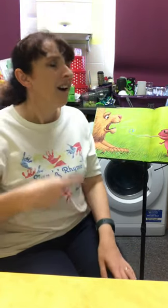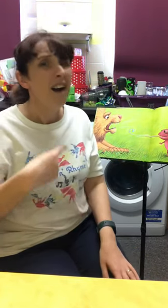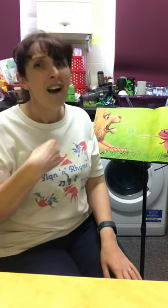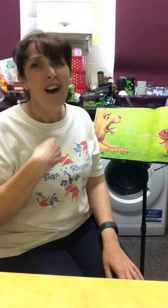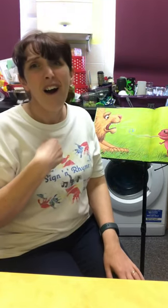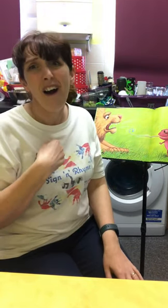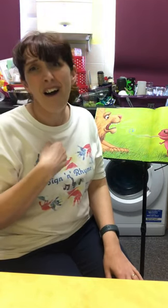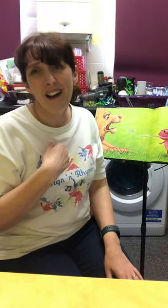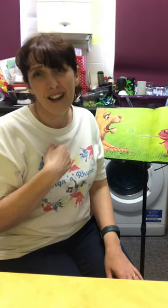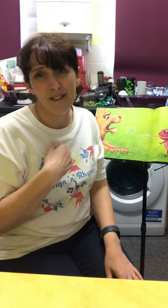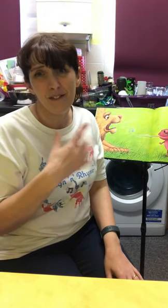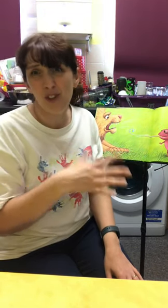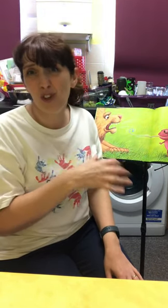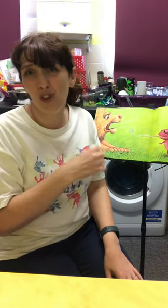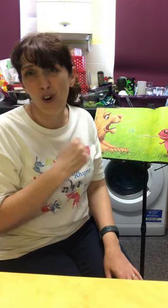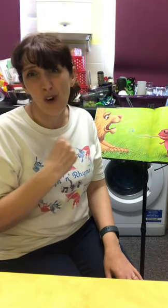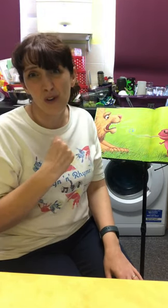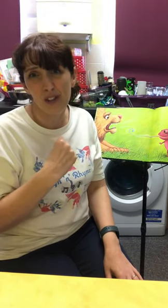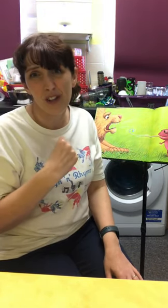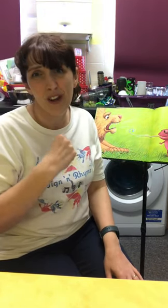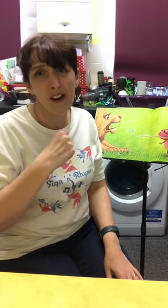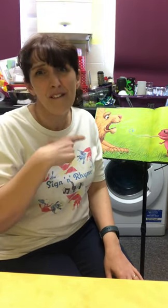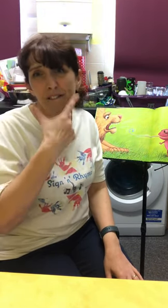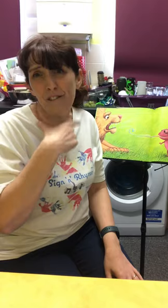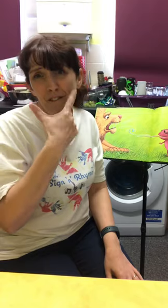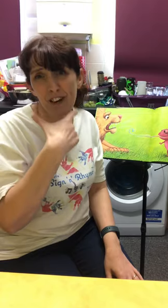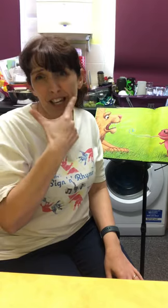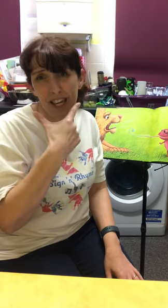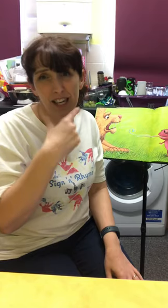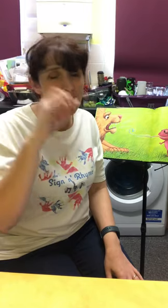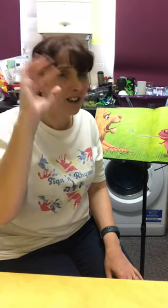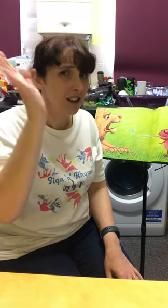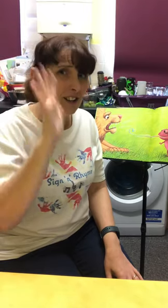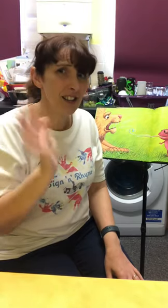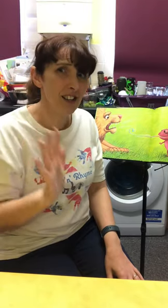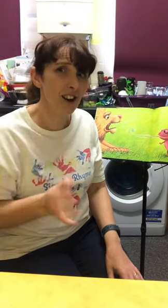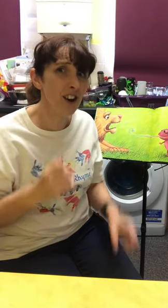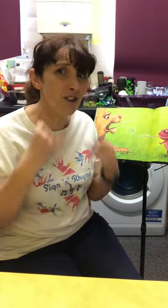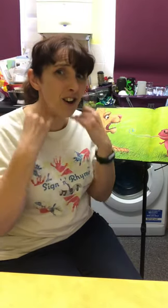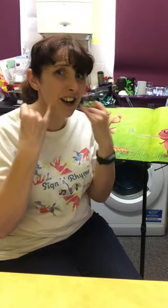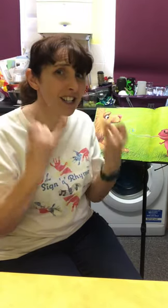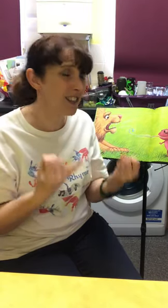I've got funny colouritis.